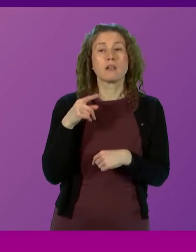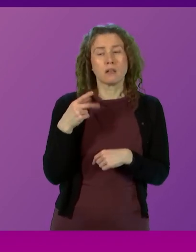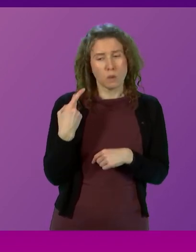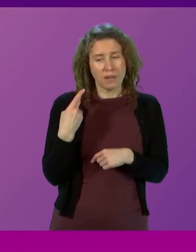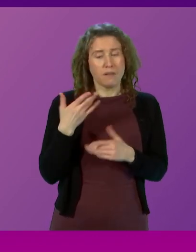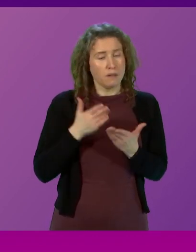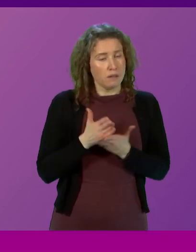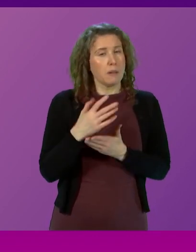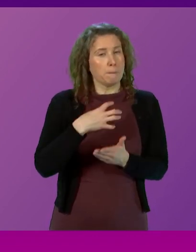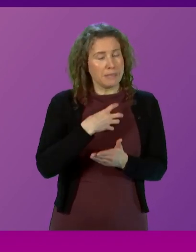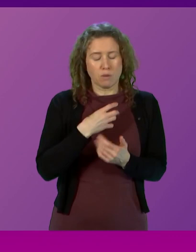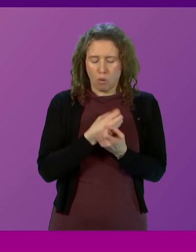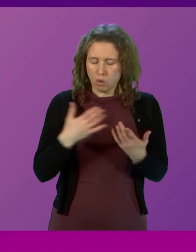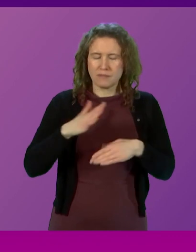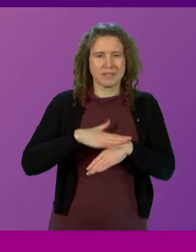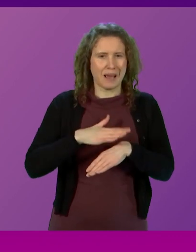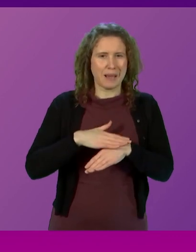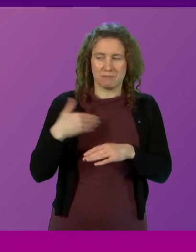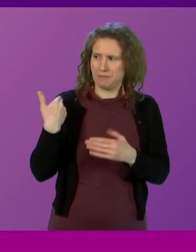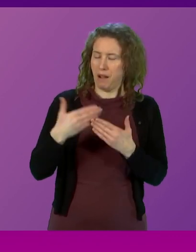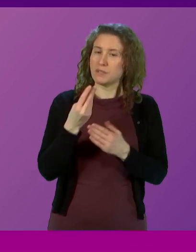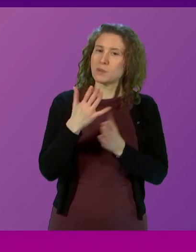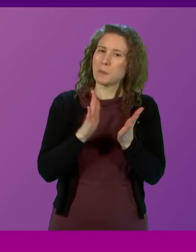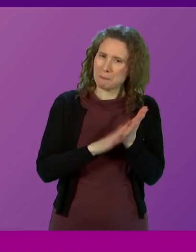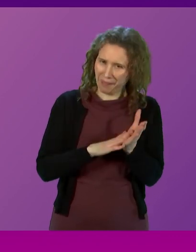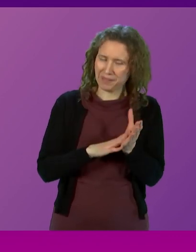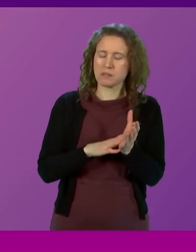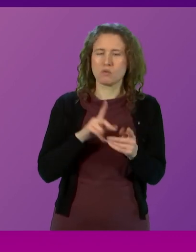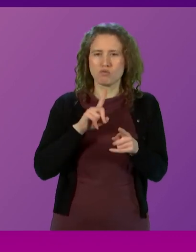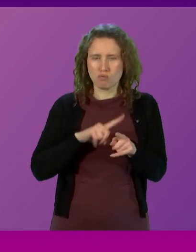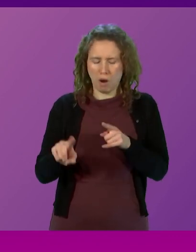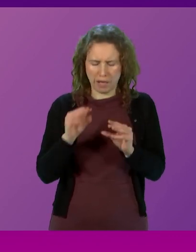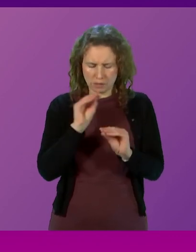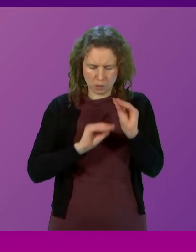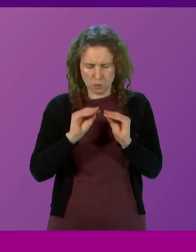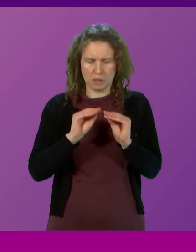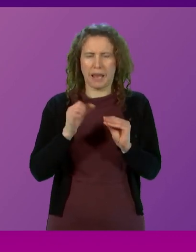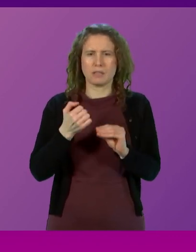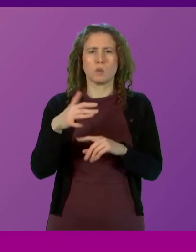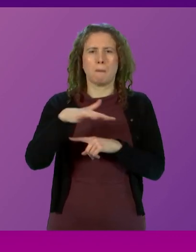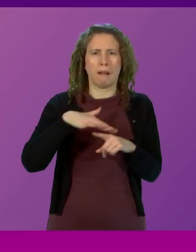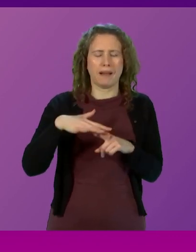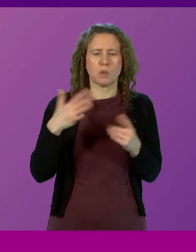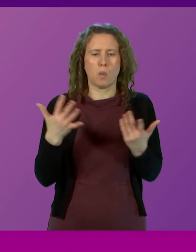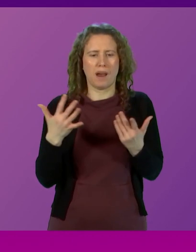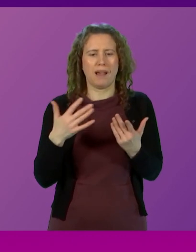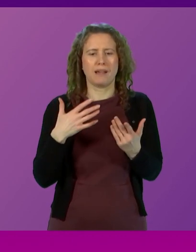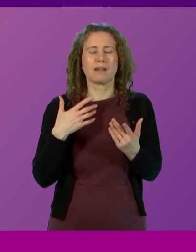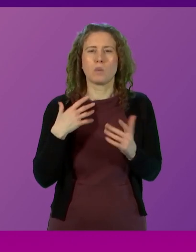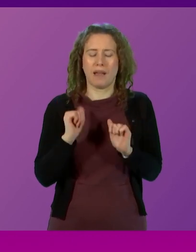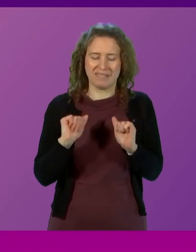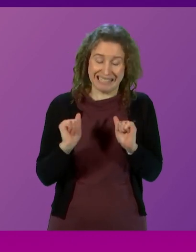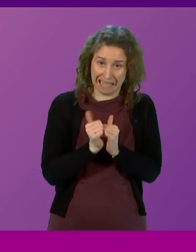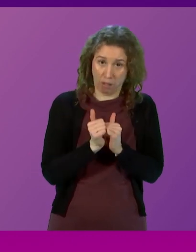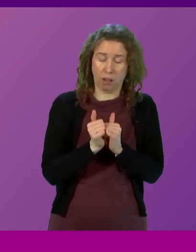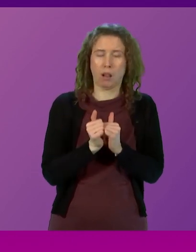ministers a large amount of time over the course of the last few months trying to get to a position whereby we secure deals